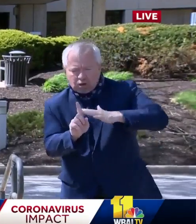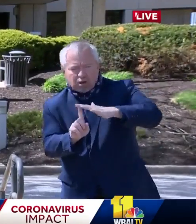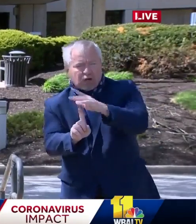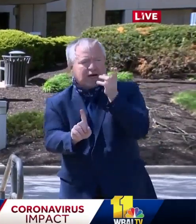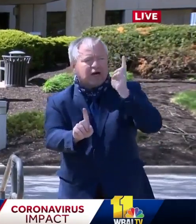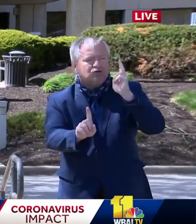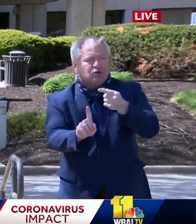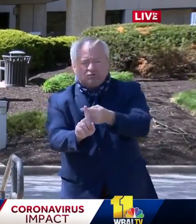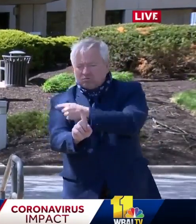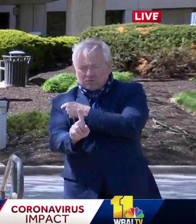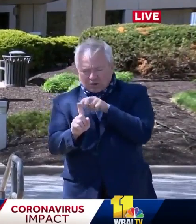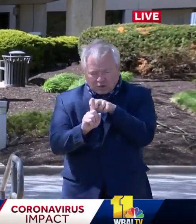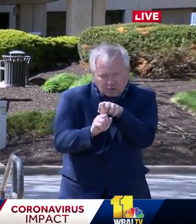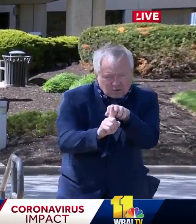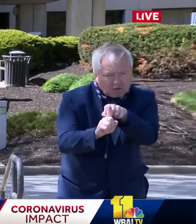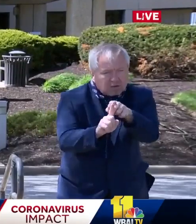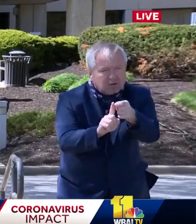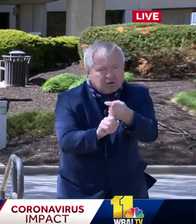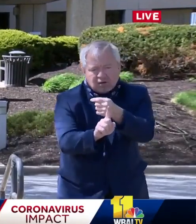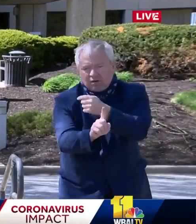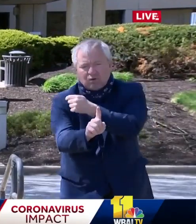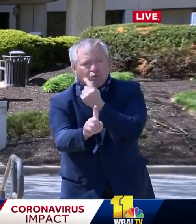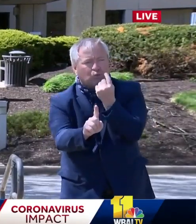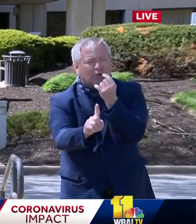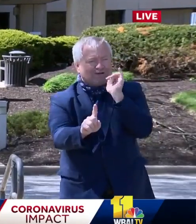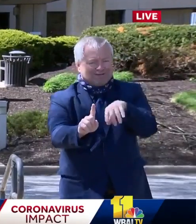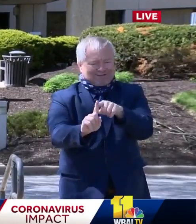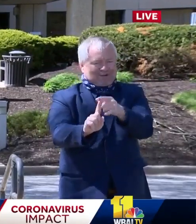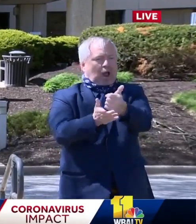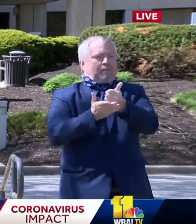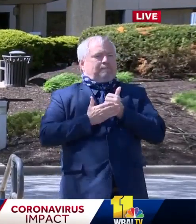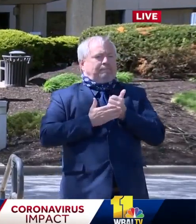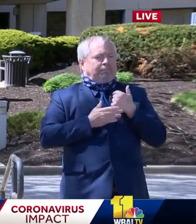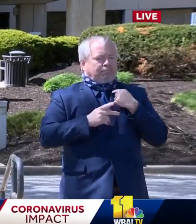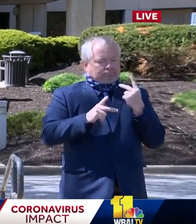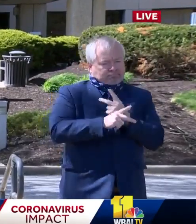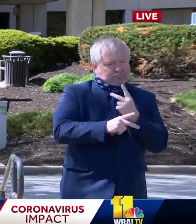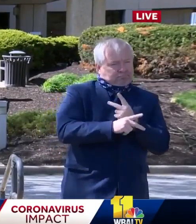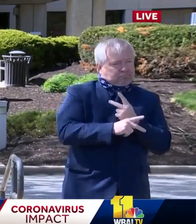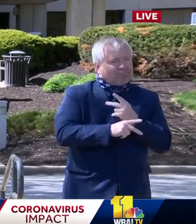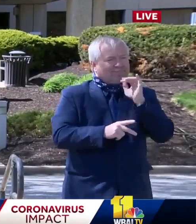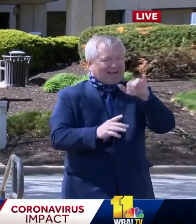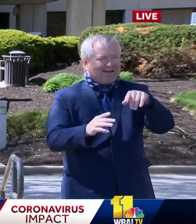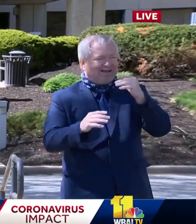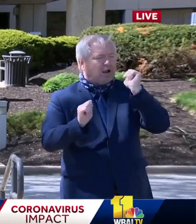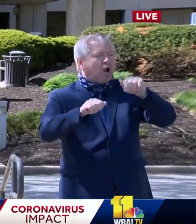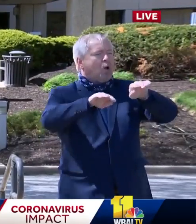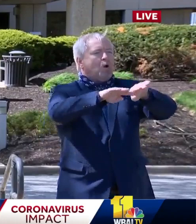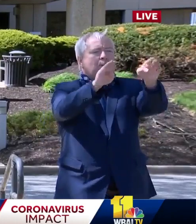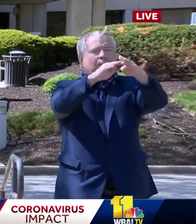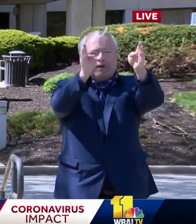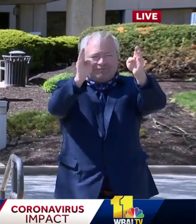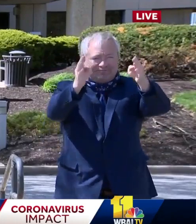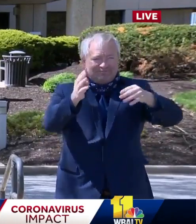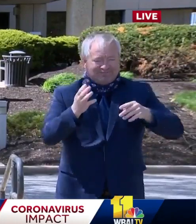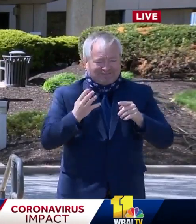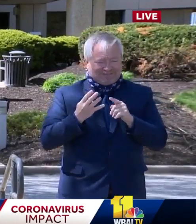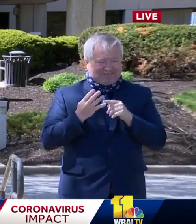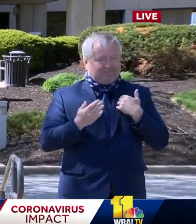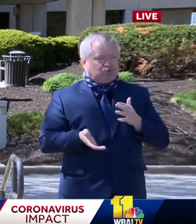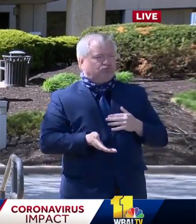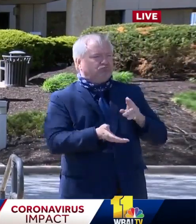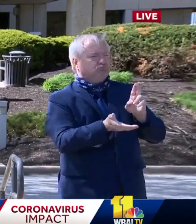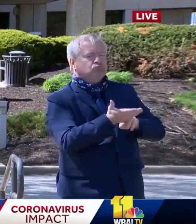case as we fight our way out of this pandemic. We already have 250 contract tracers